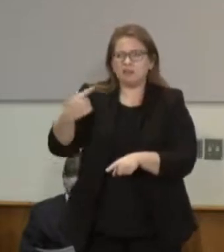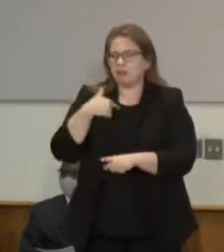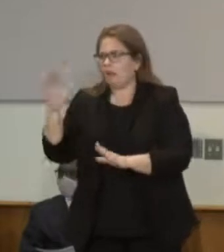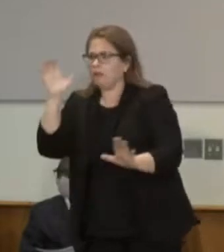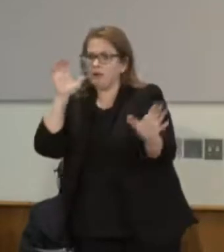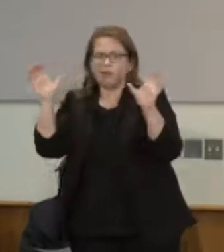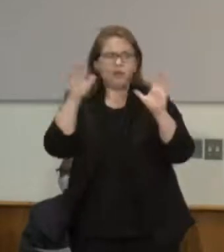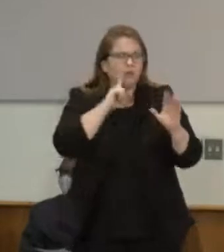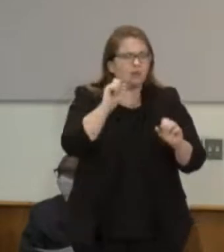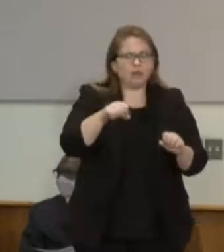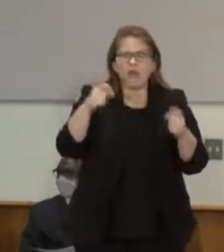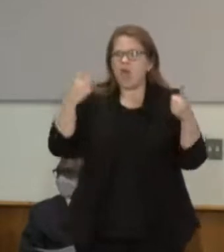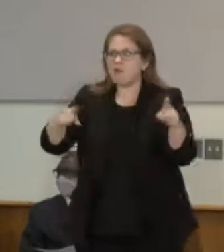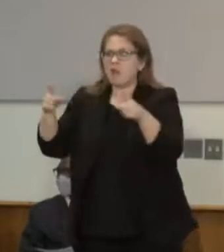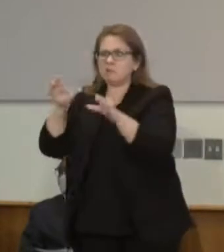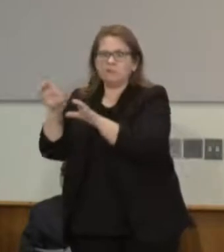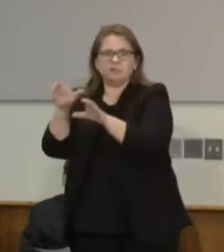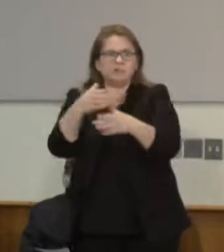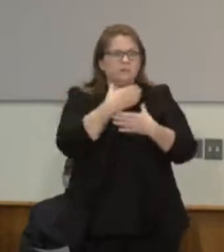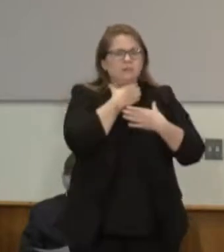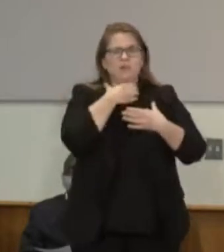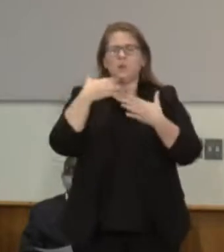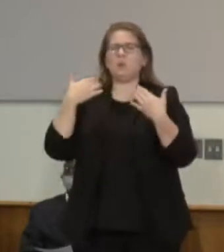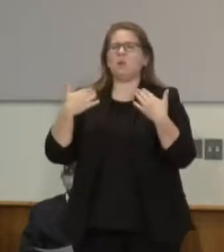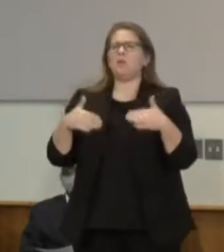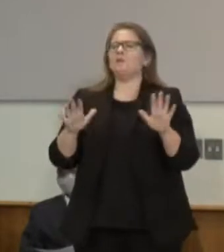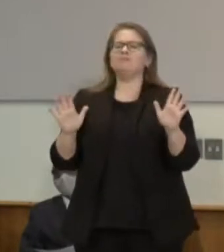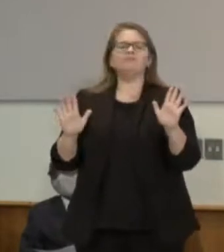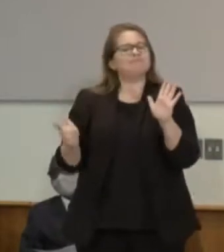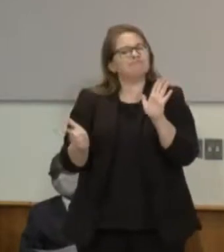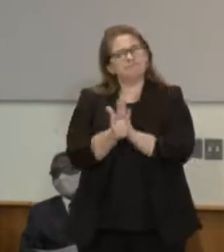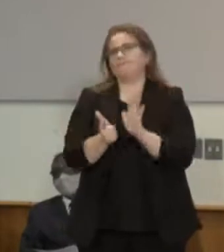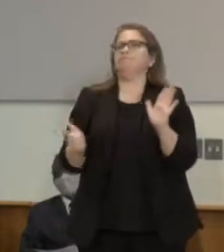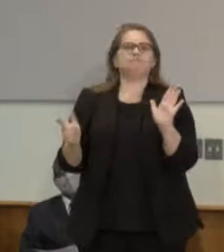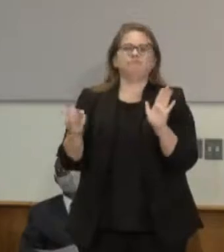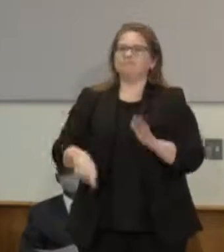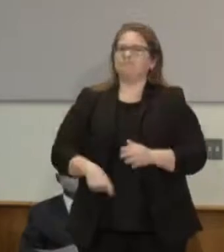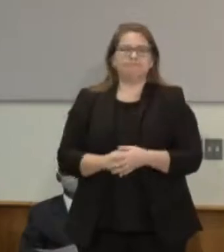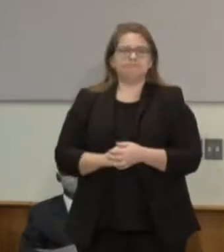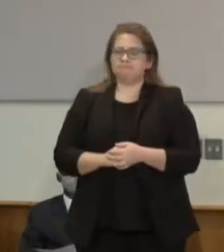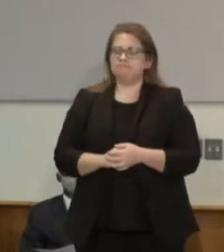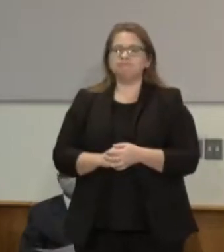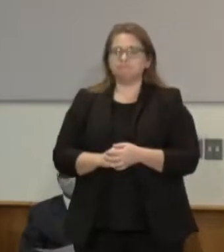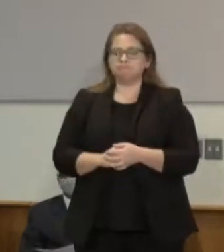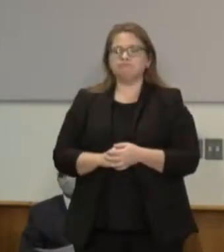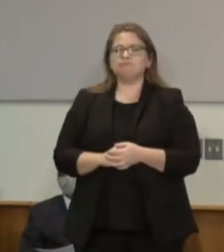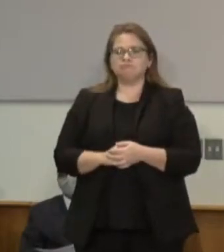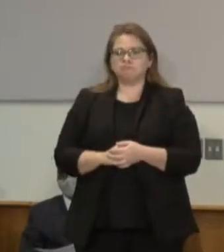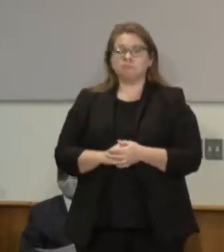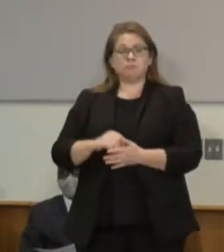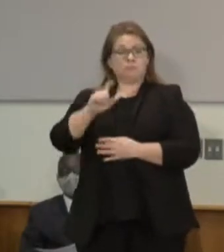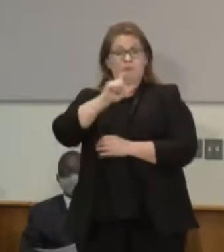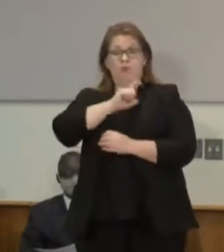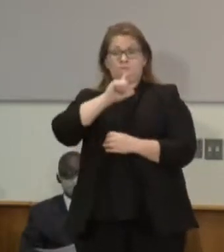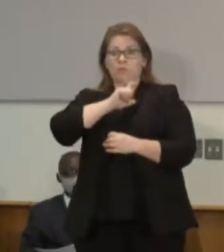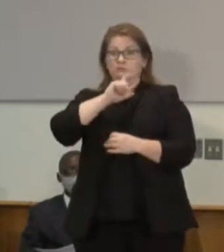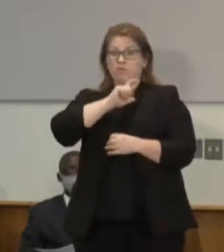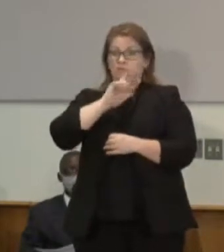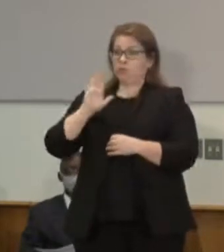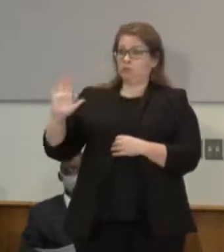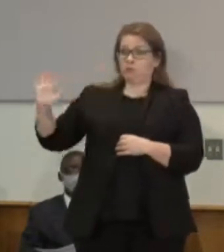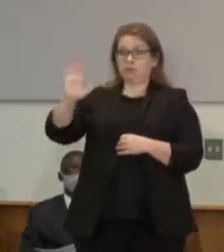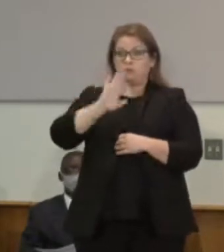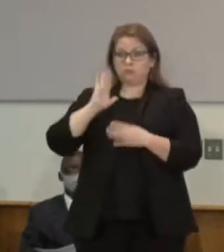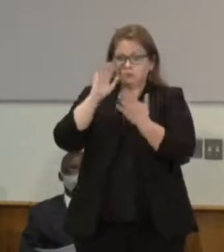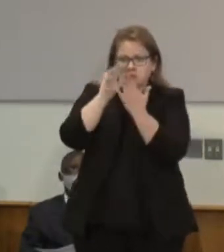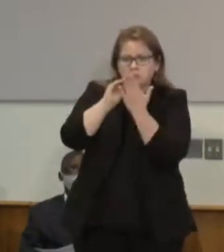of life that they had seen all too often. One example I would give is, too, when an officer's record of force against members of the community is